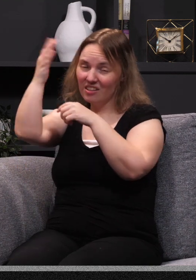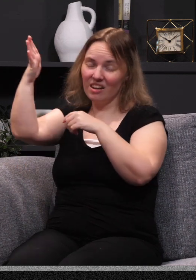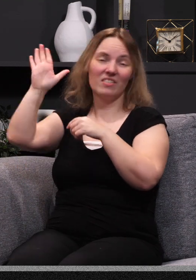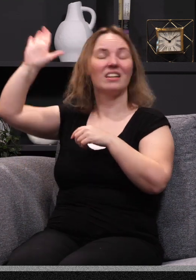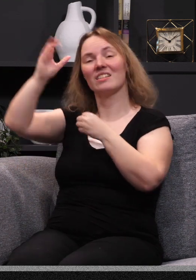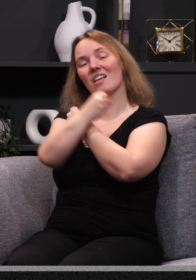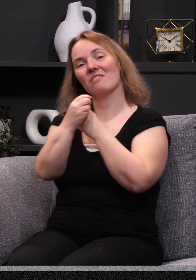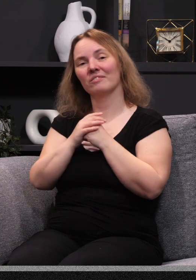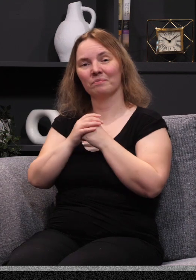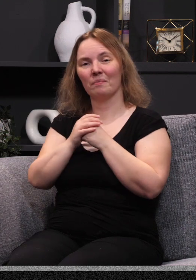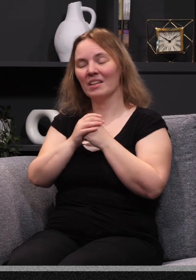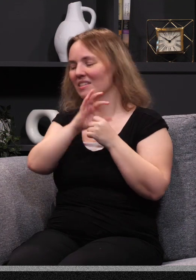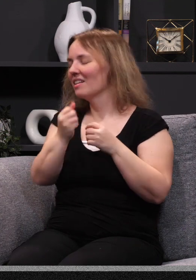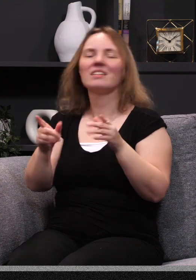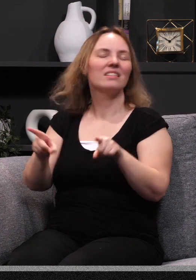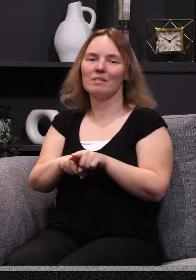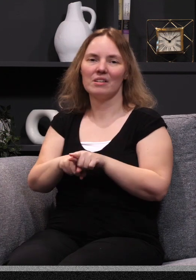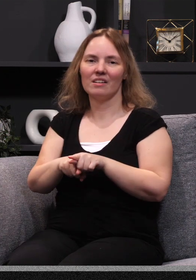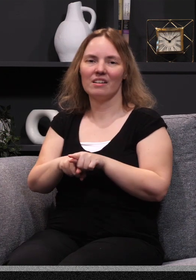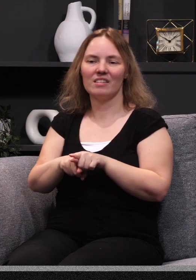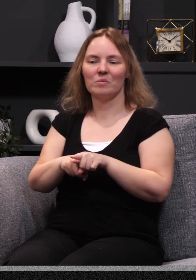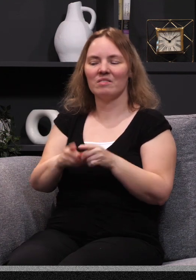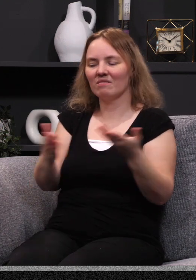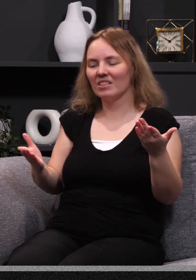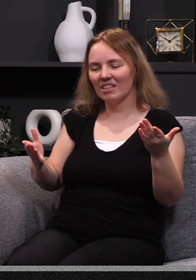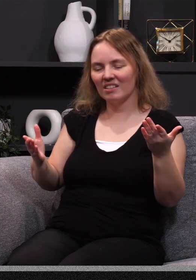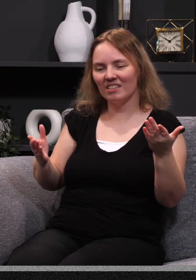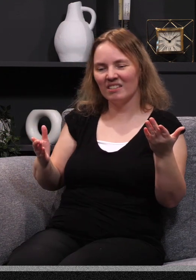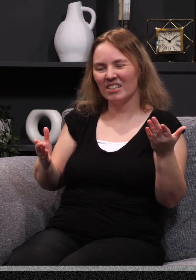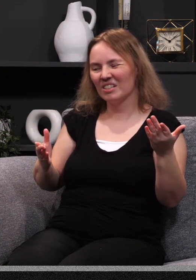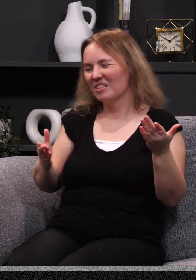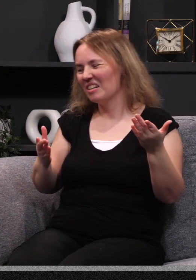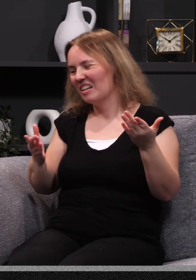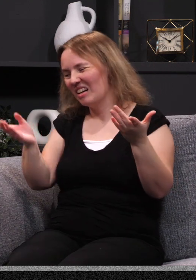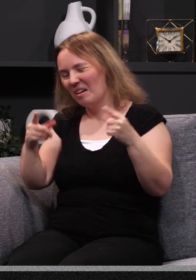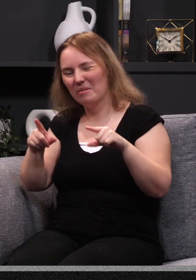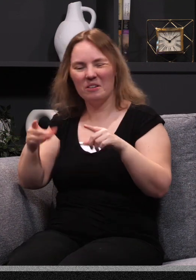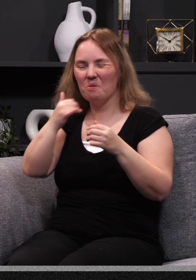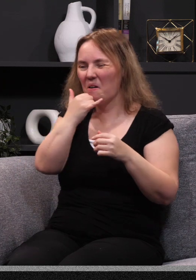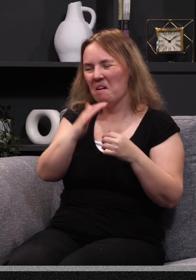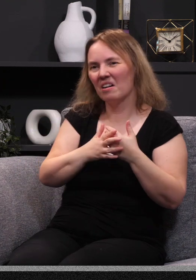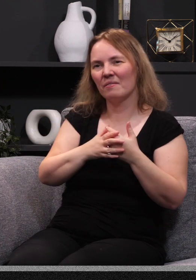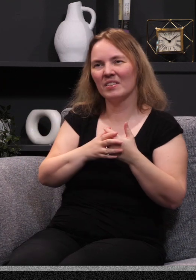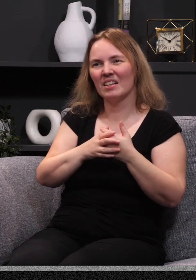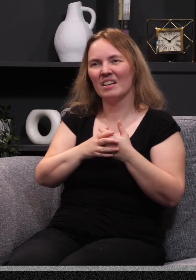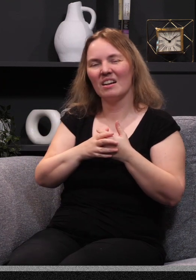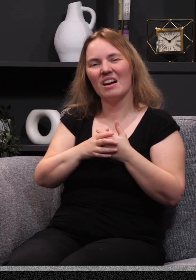in the knowledge of his love. That's not the same thing as when things go sideways. Rather than turning from God, being angry at God, shaking